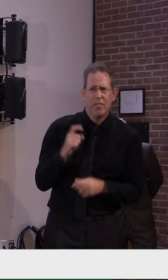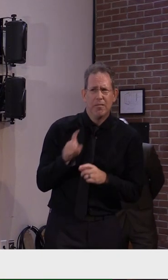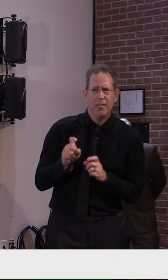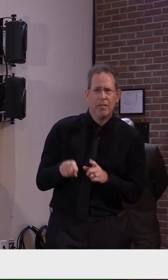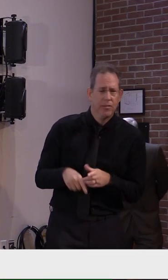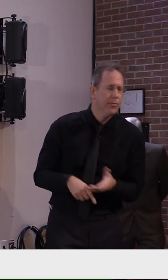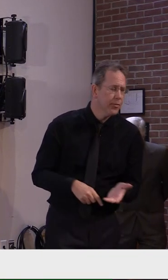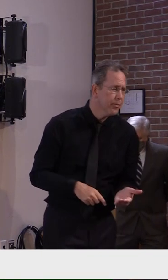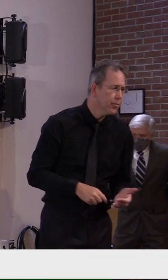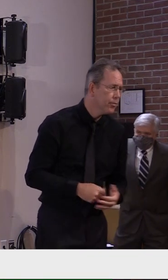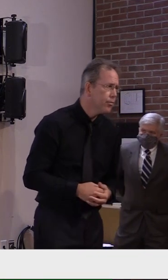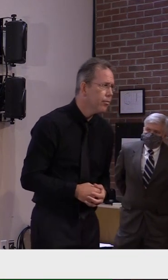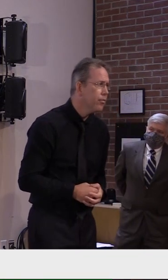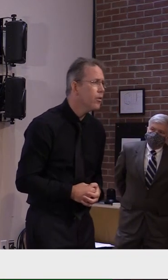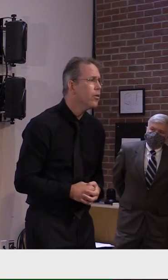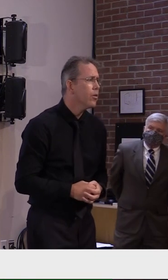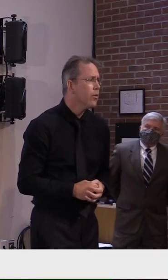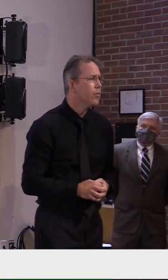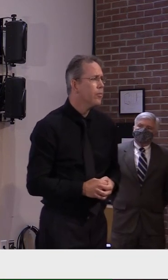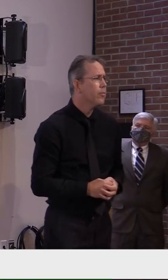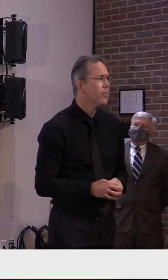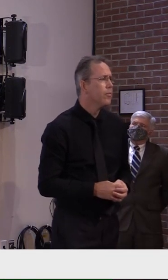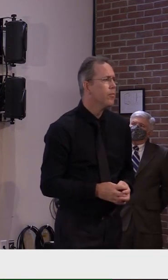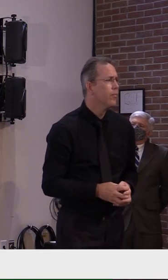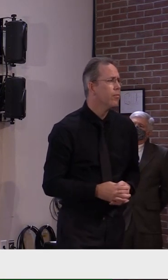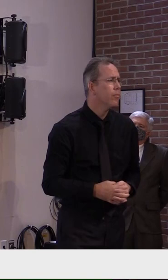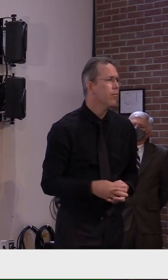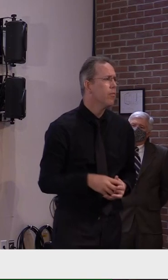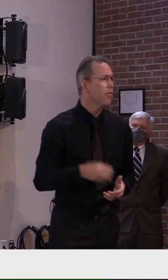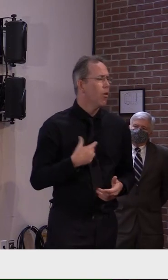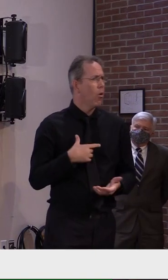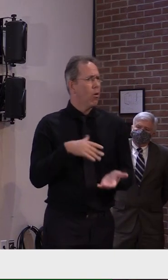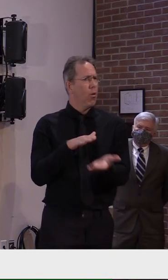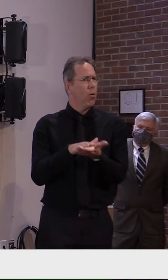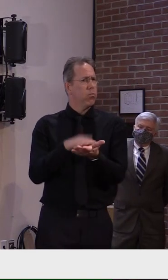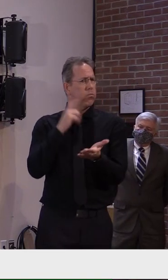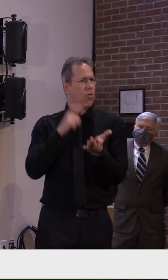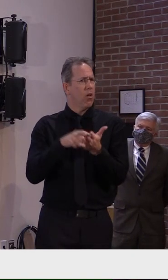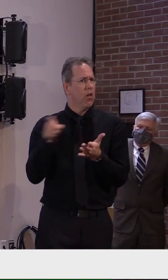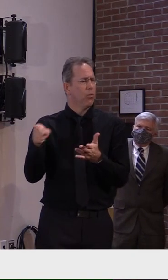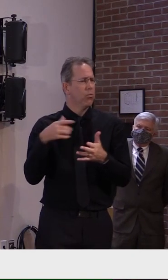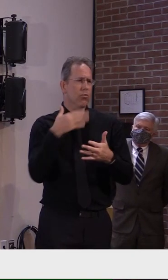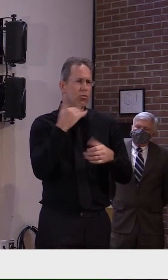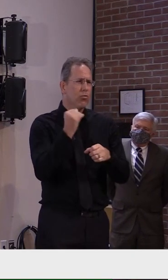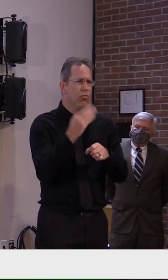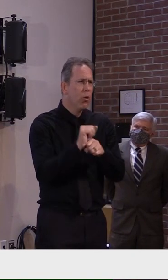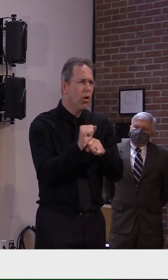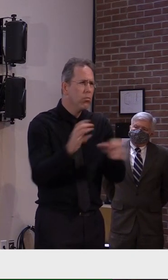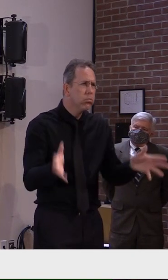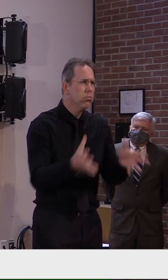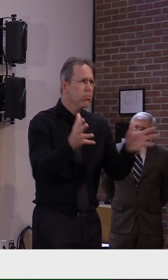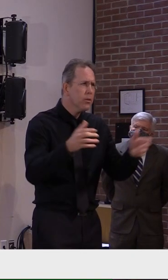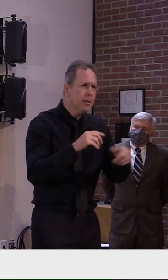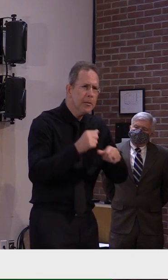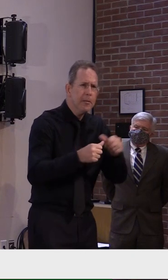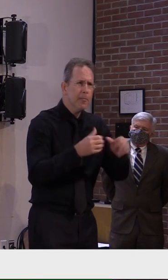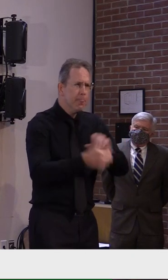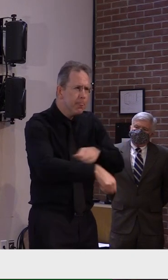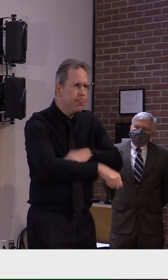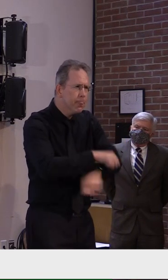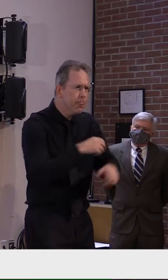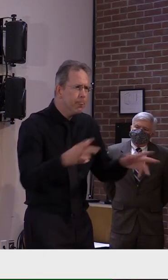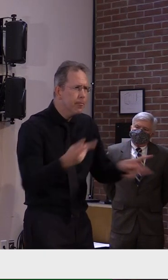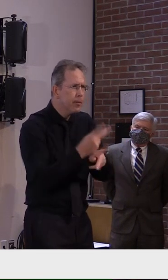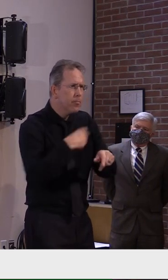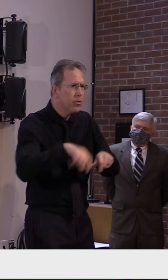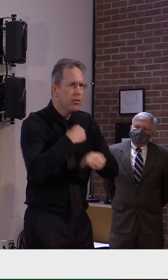handled this i think a lot of people think you've taken um taken the right steps at the right time do you feel at all a degree of helplessness at this point